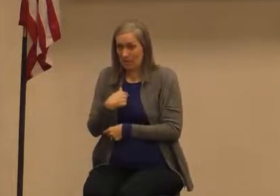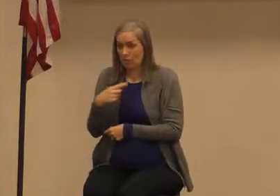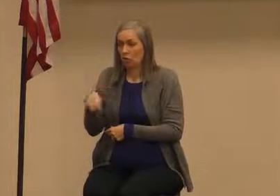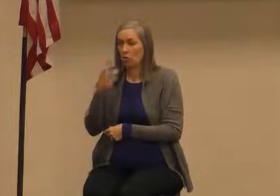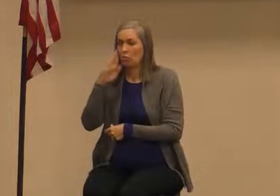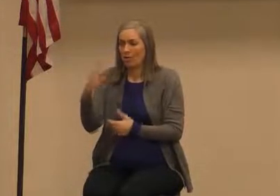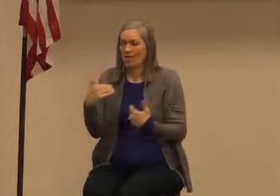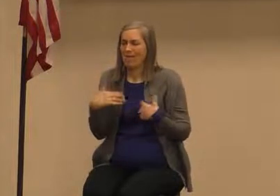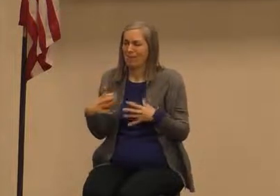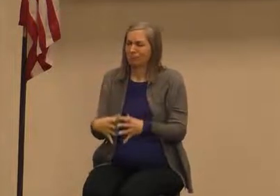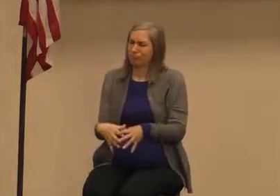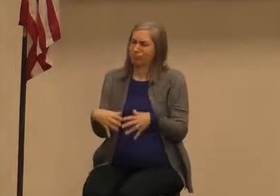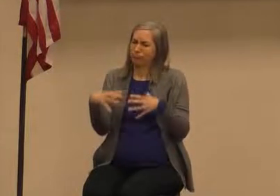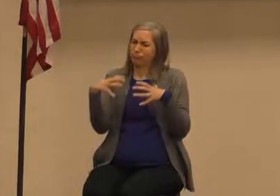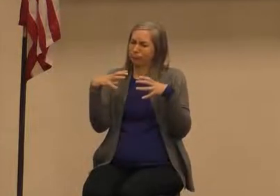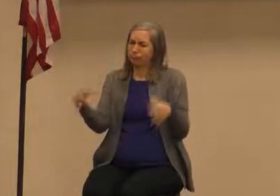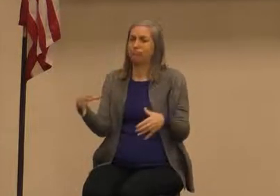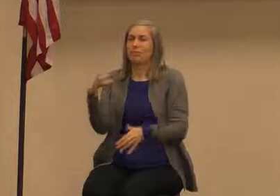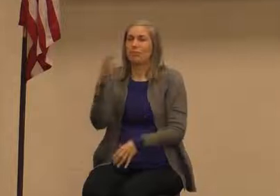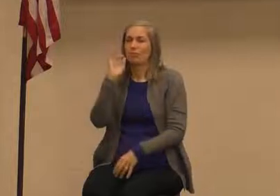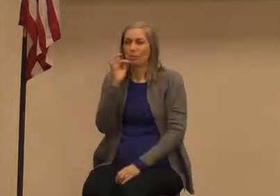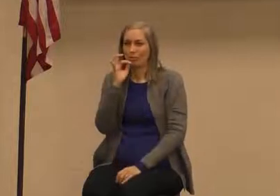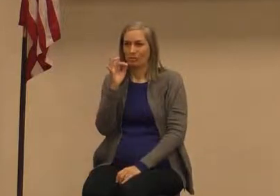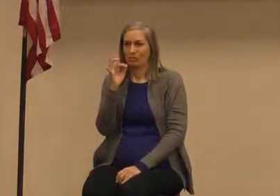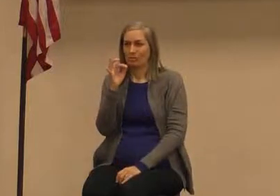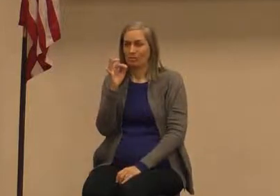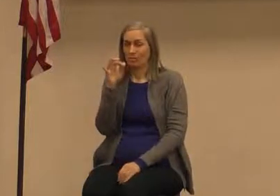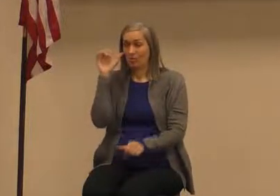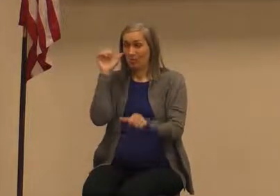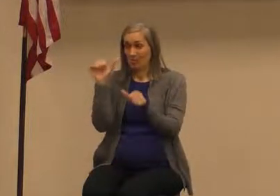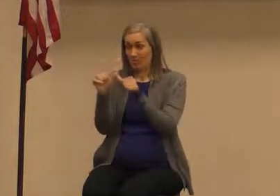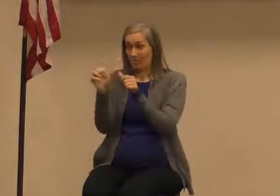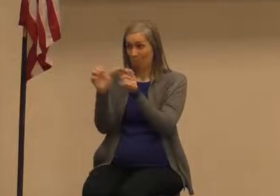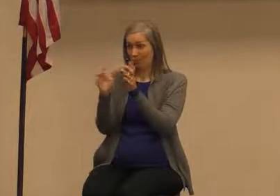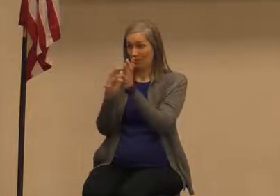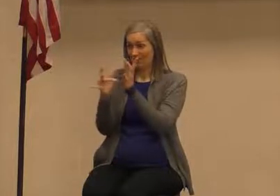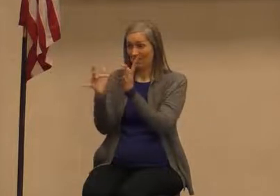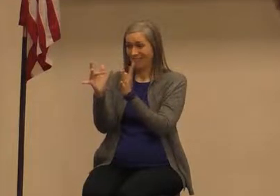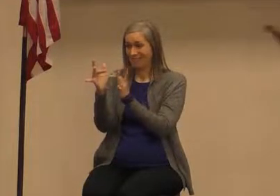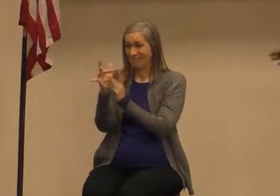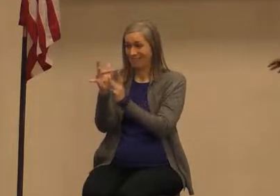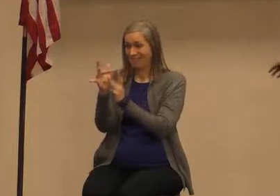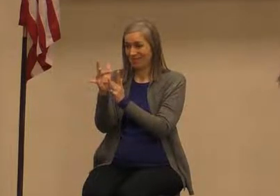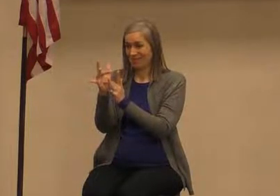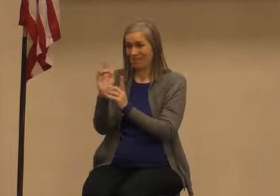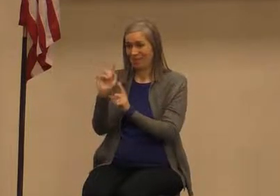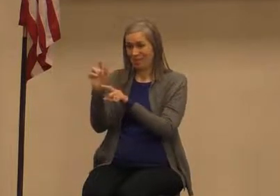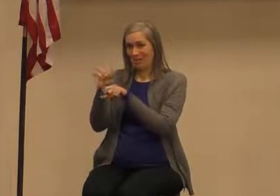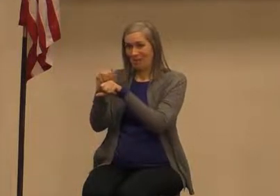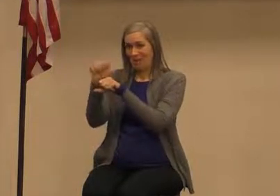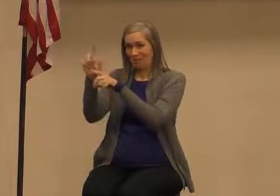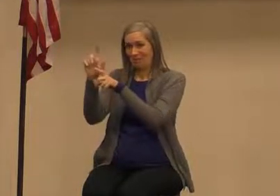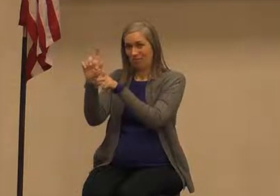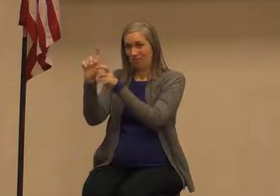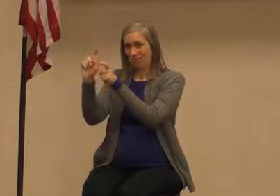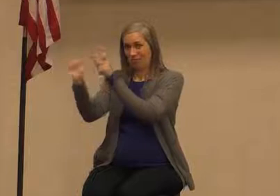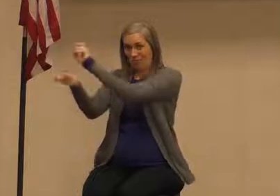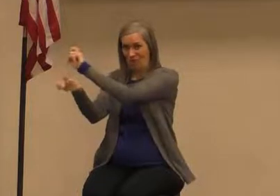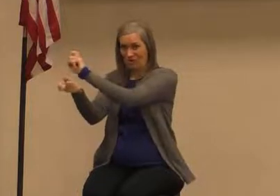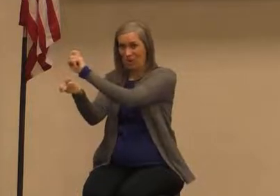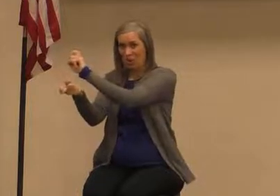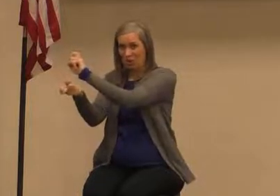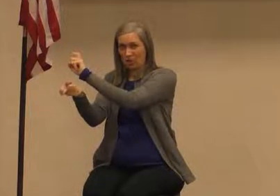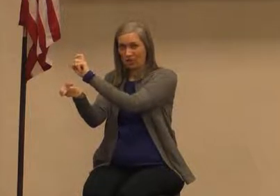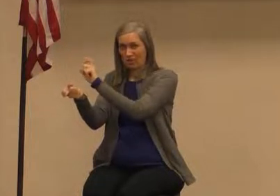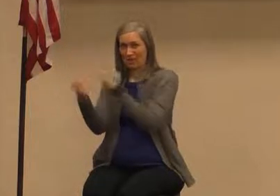and you remember what happened at Jesus transfiguration when he was accompanied by Moses on the one side and Elijah on the other